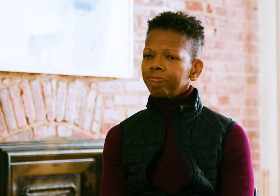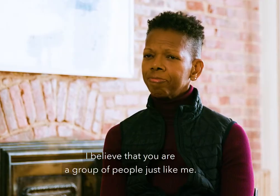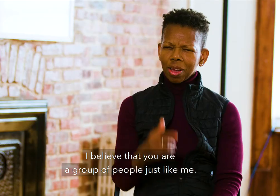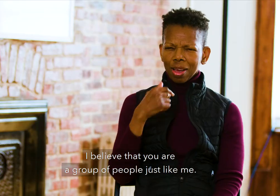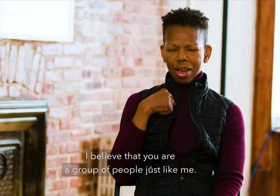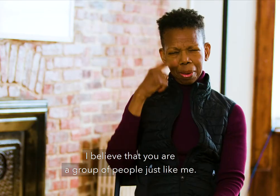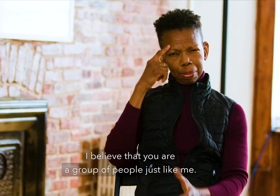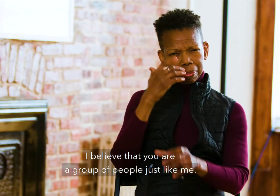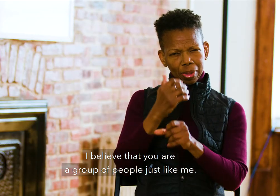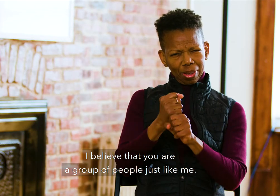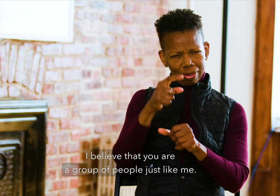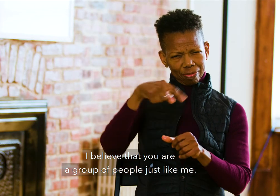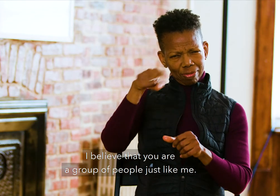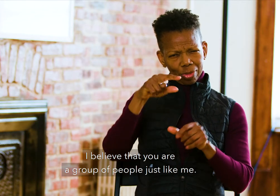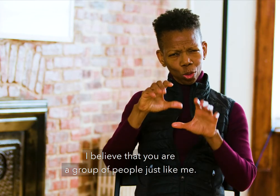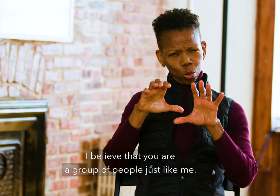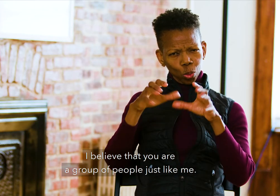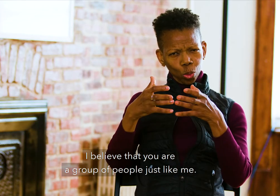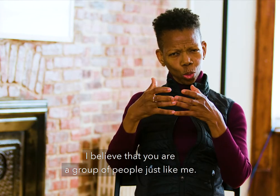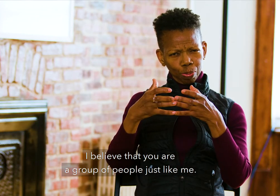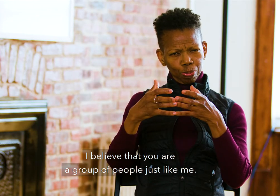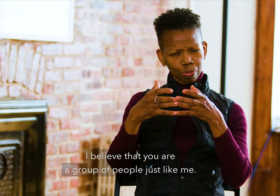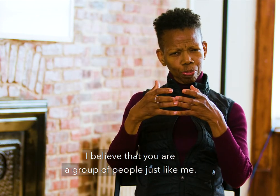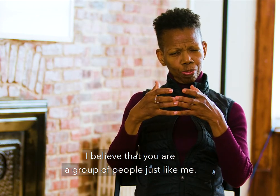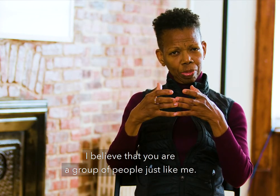I believe that you are a group of people just like me.